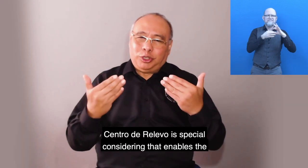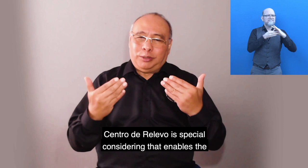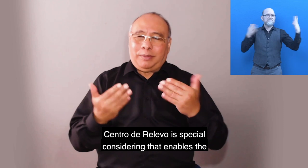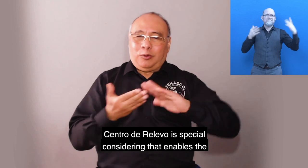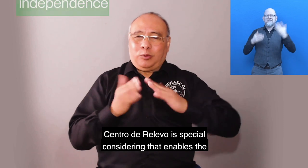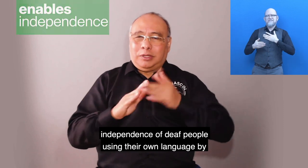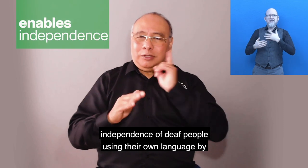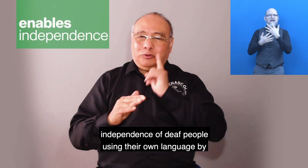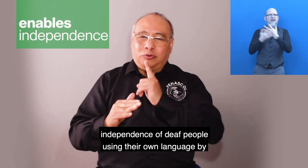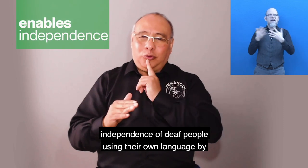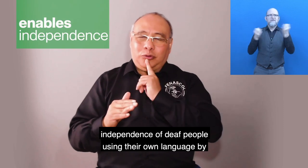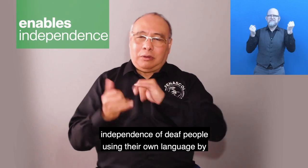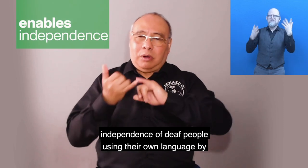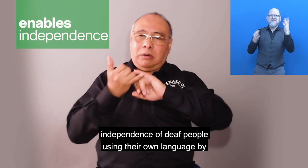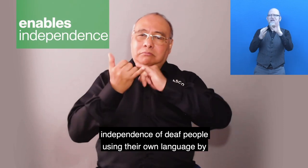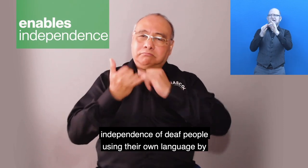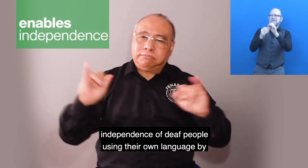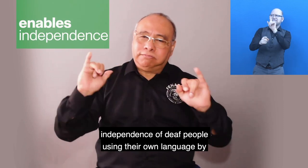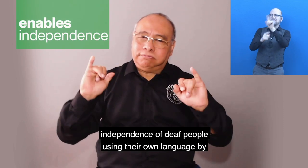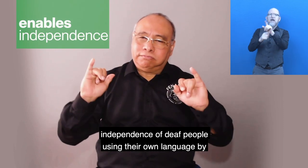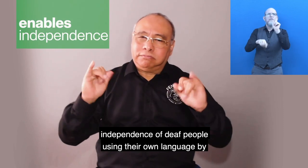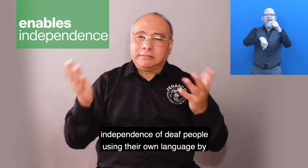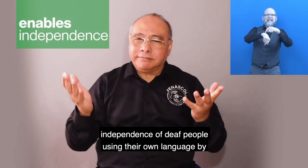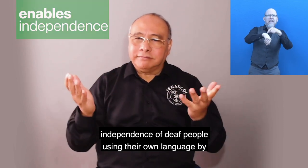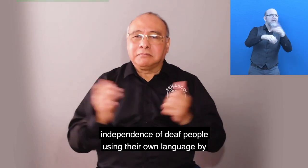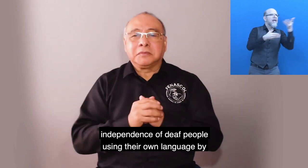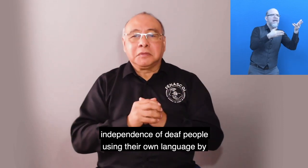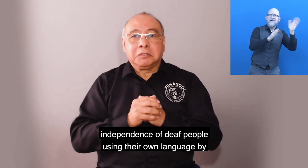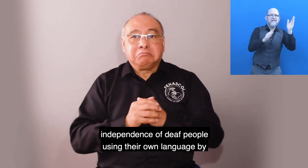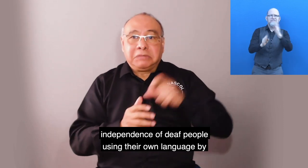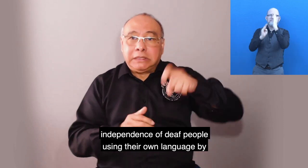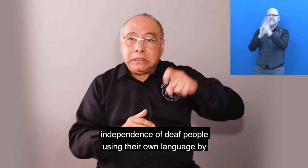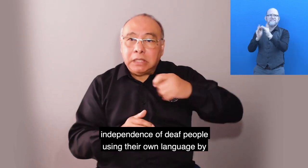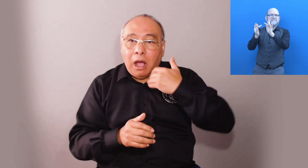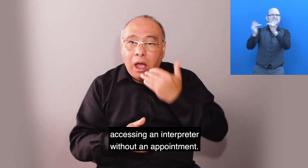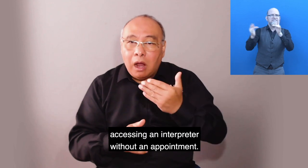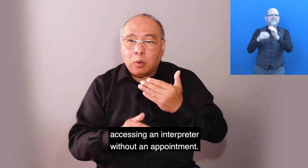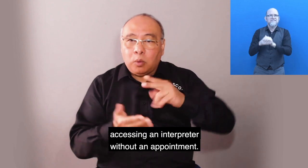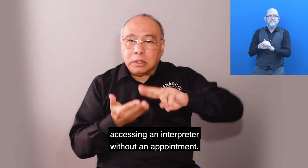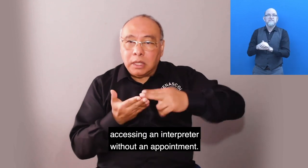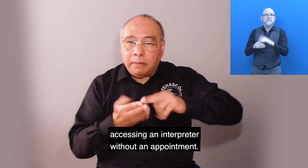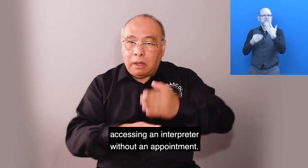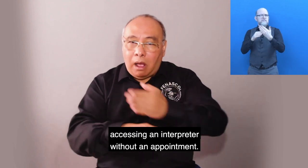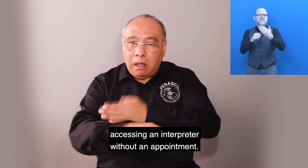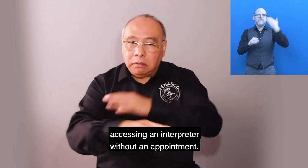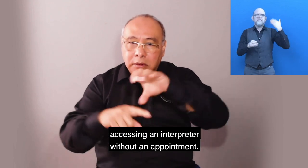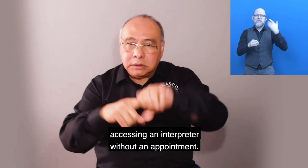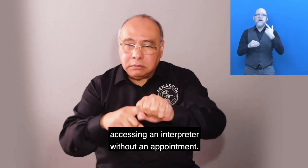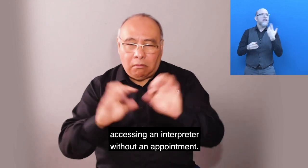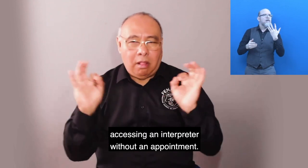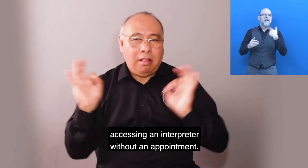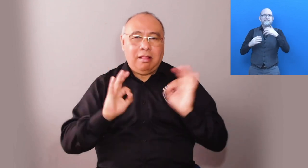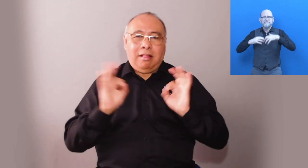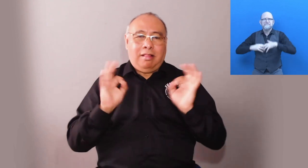that enables the independence of deaf people using their own language by accessing an interpreter without